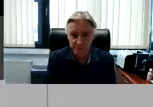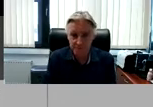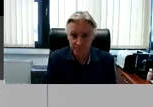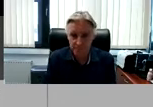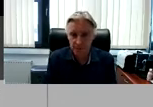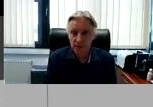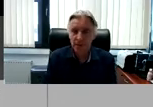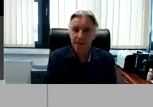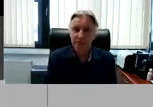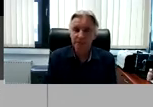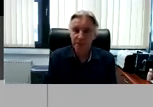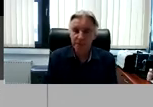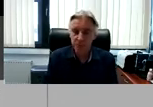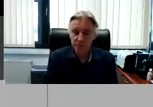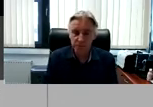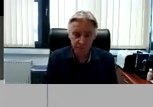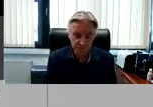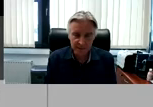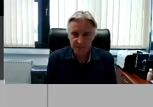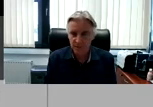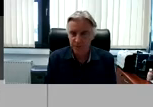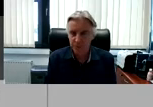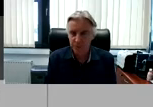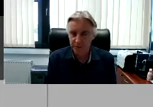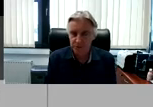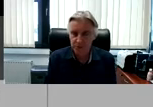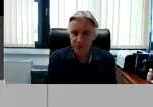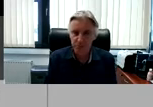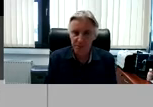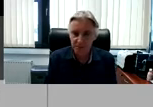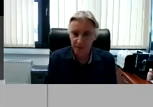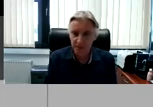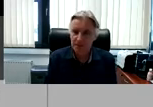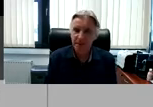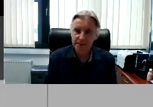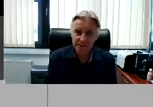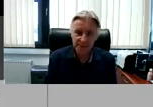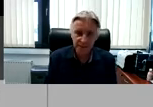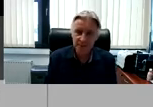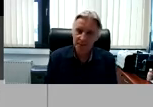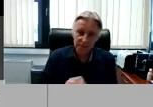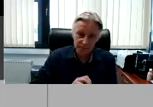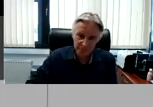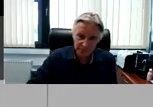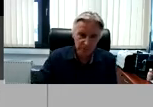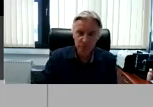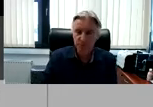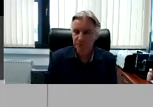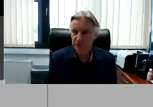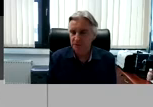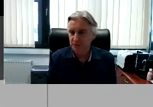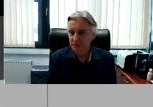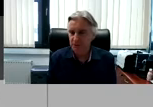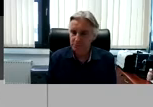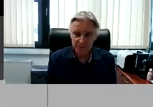fair trade. And as the present world is one of data of communication of new media. As I said, give it on to